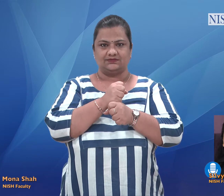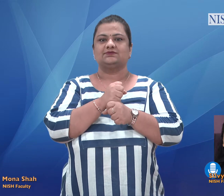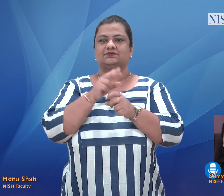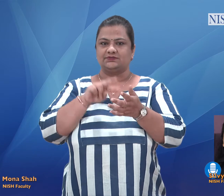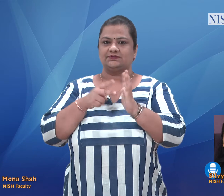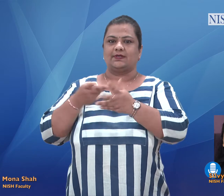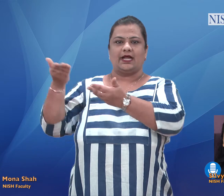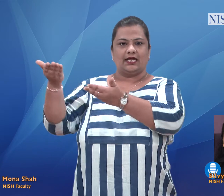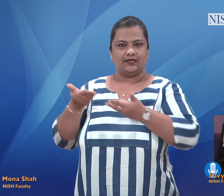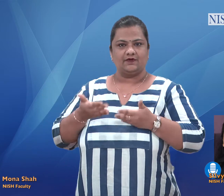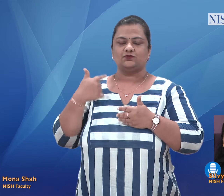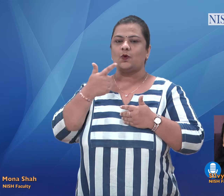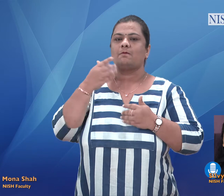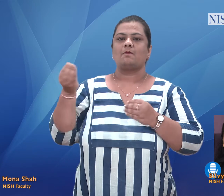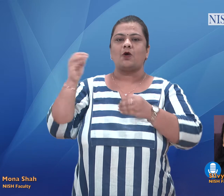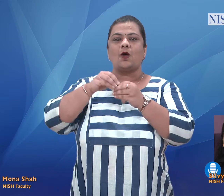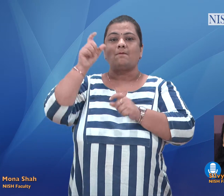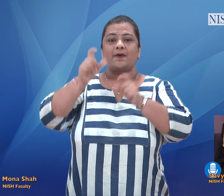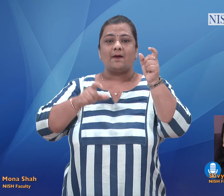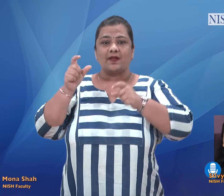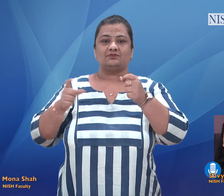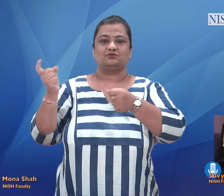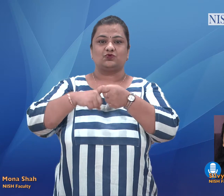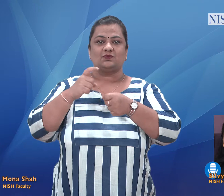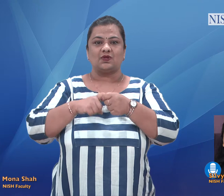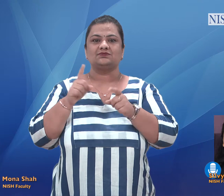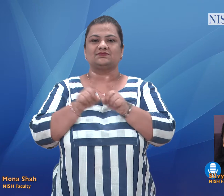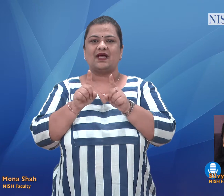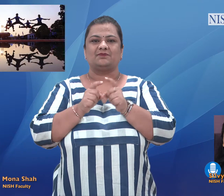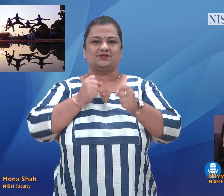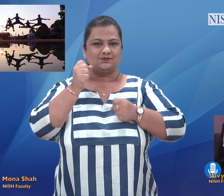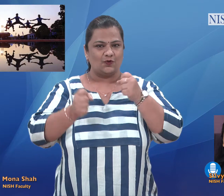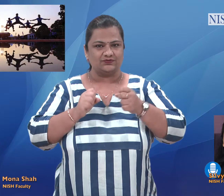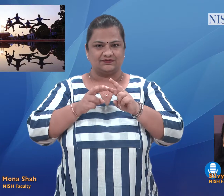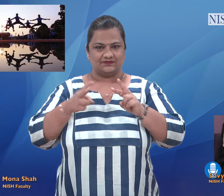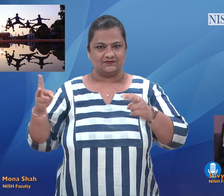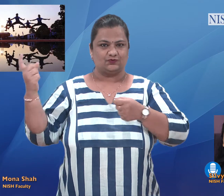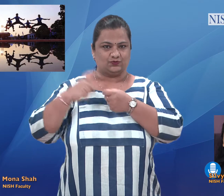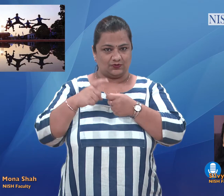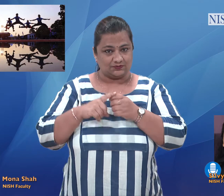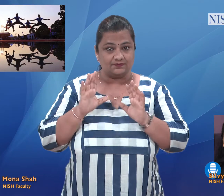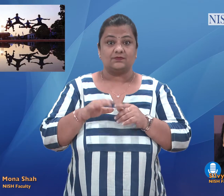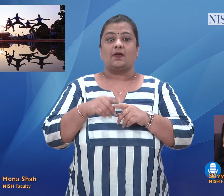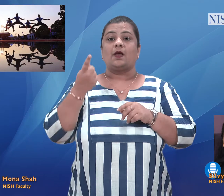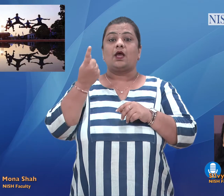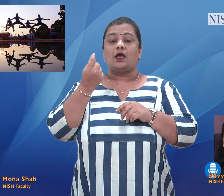from private entities. The state government will coordinate with private parties to attract investment in sports.